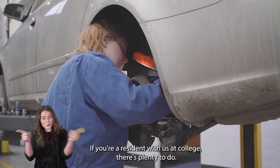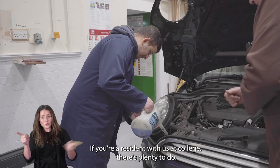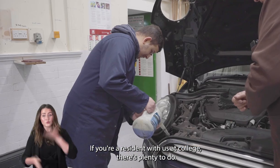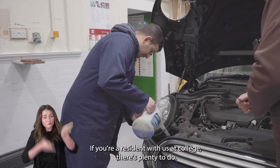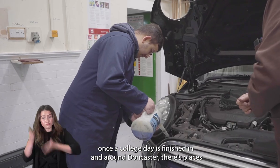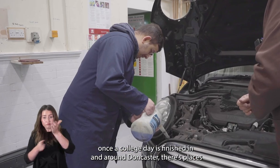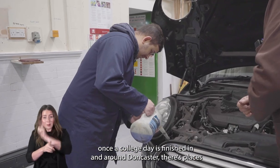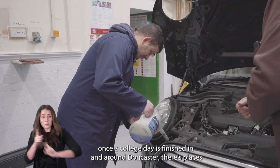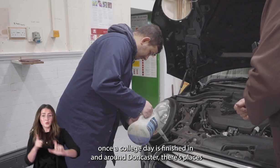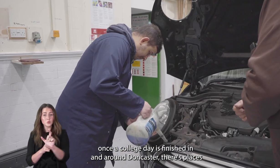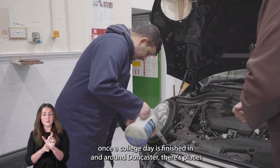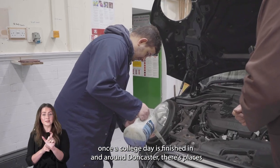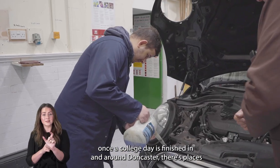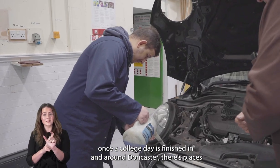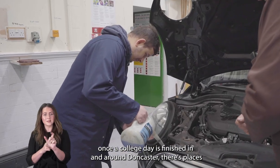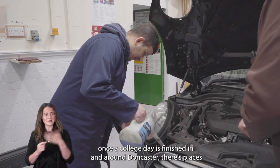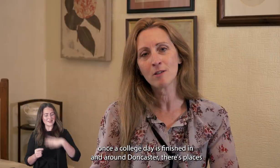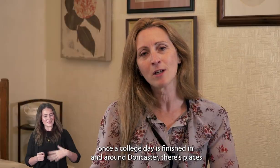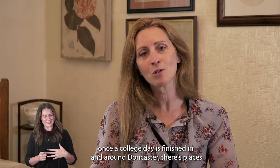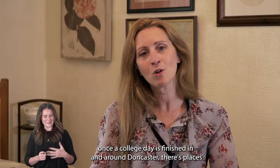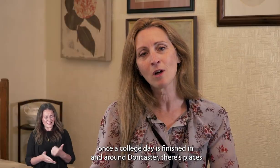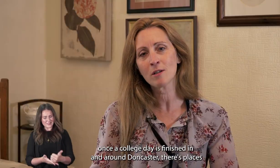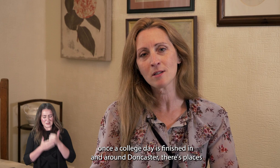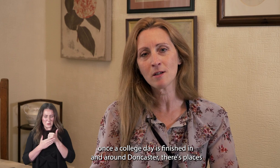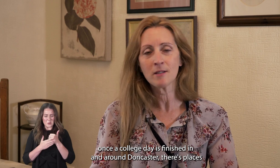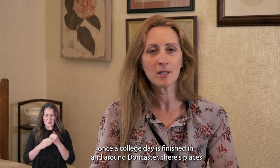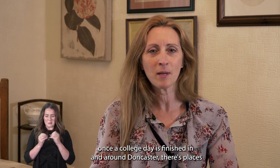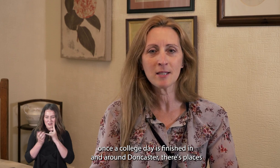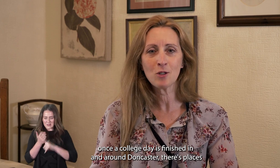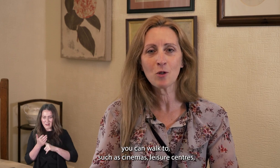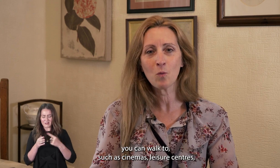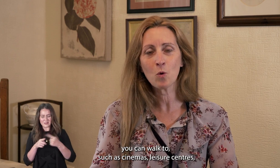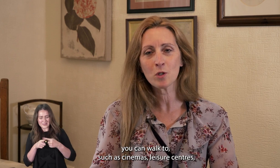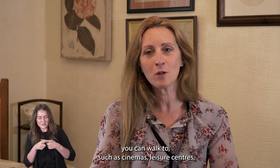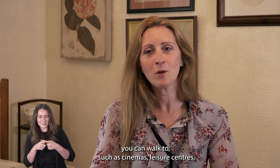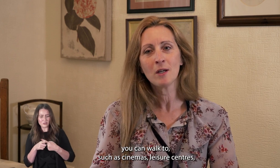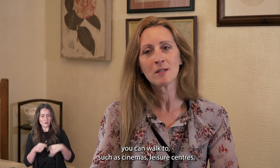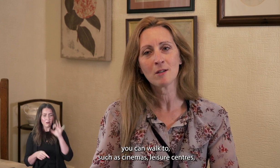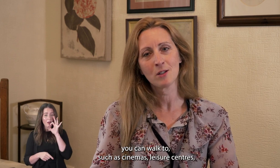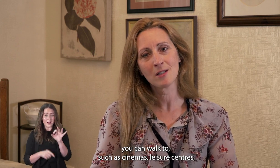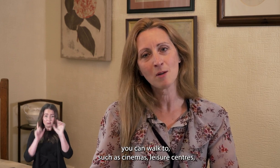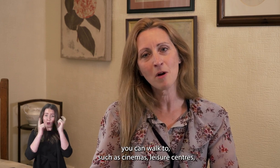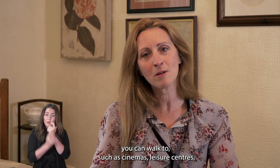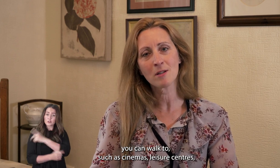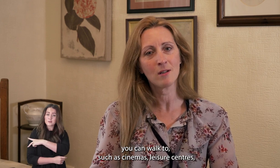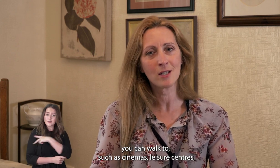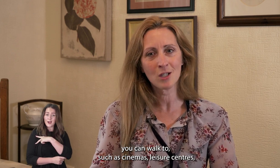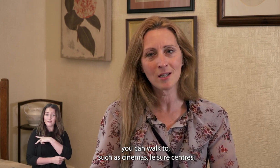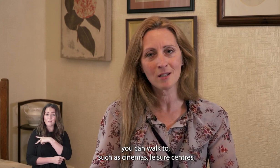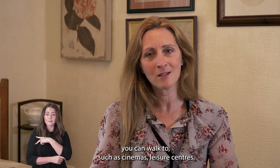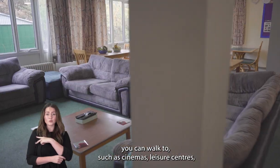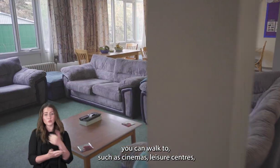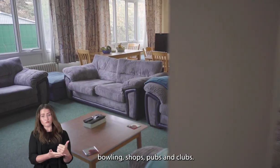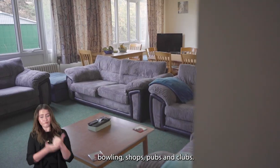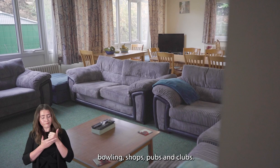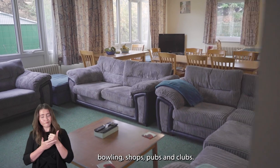there's plenty to do once the college day has finished. In and around Doncaster there's places you can walk to such as cinemas, leisure